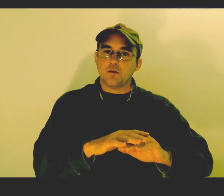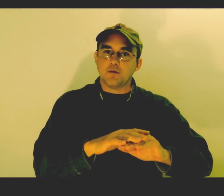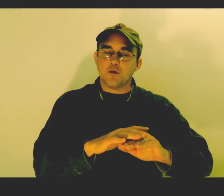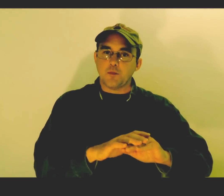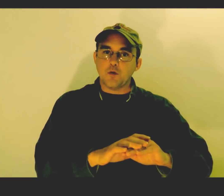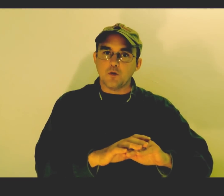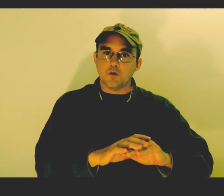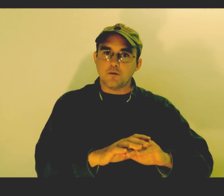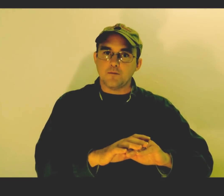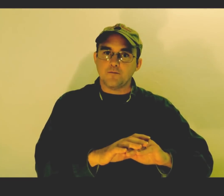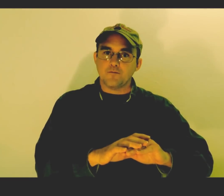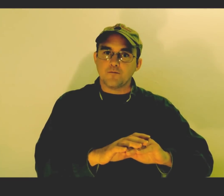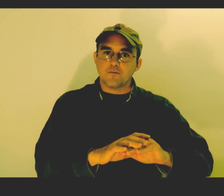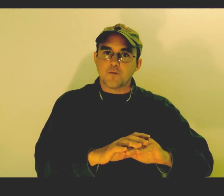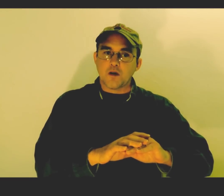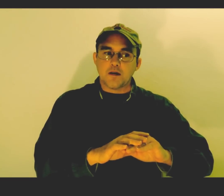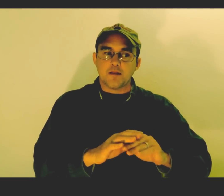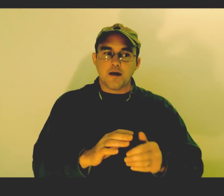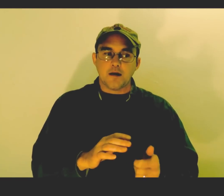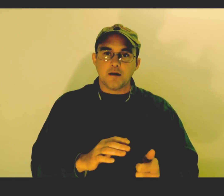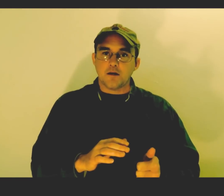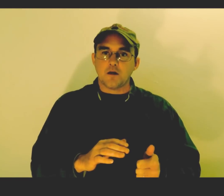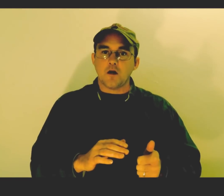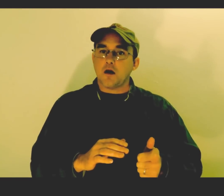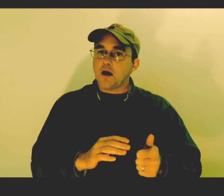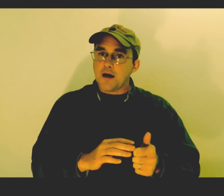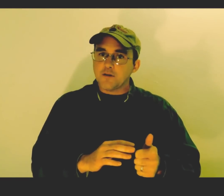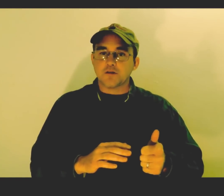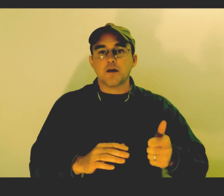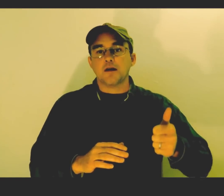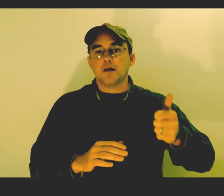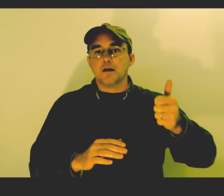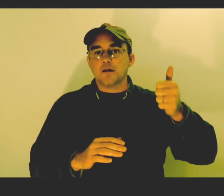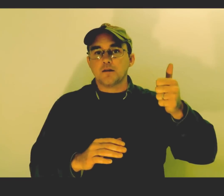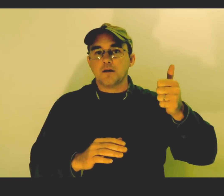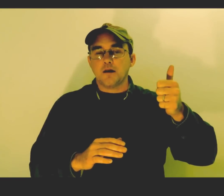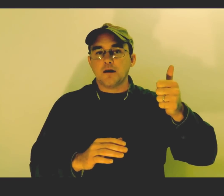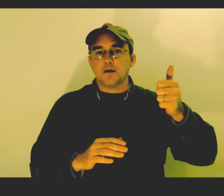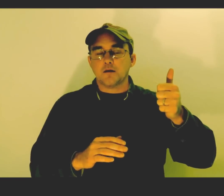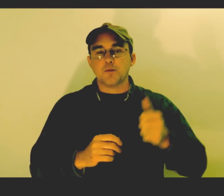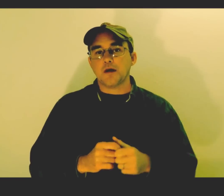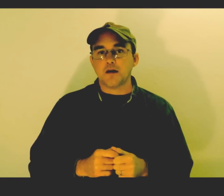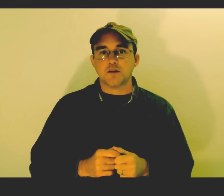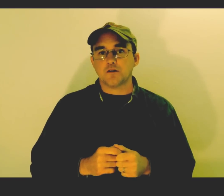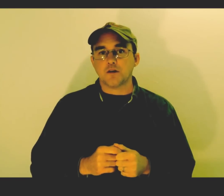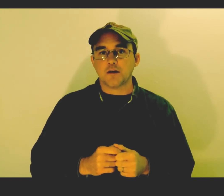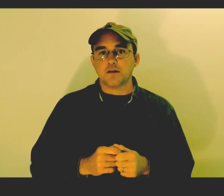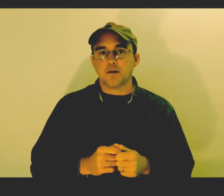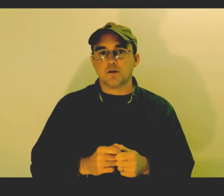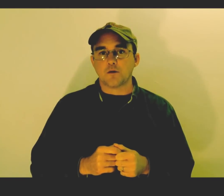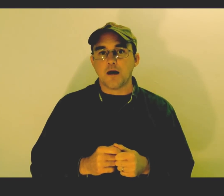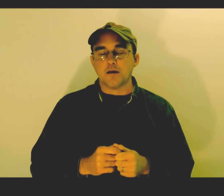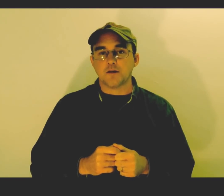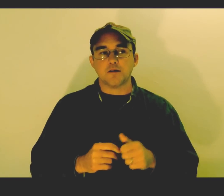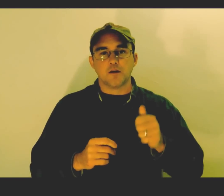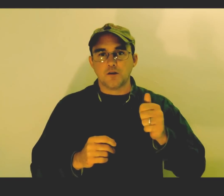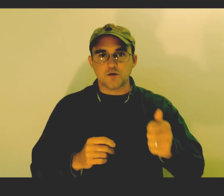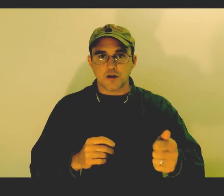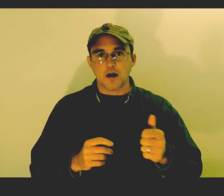pool, then obviously the pH is going to continue to rise. And I said, you shock